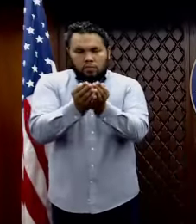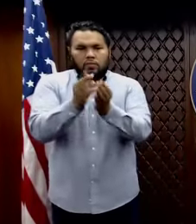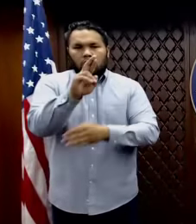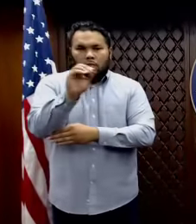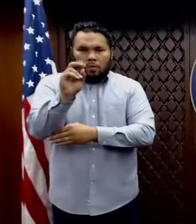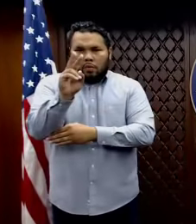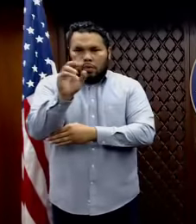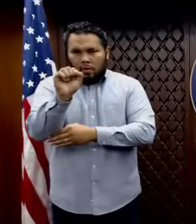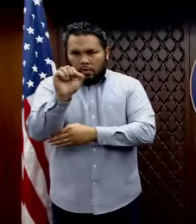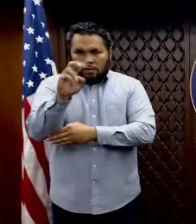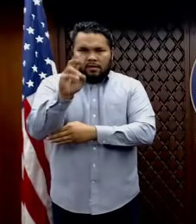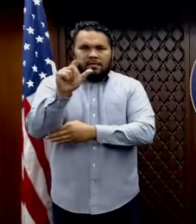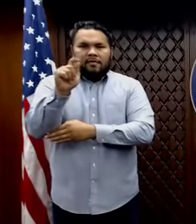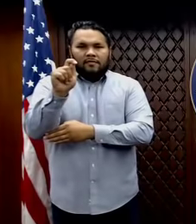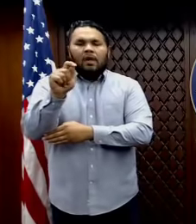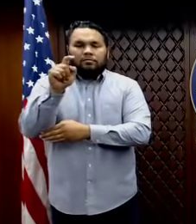and the region.